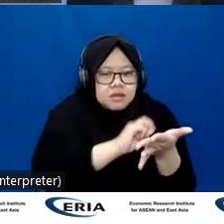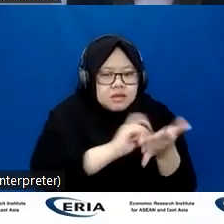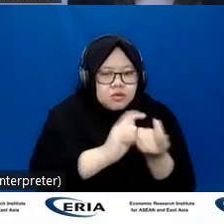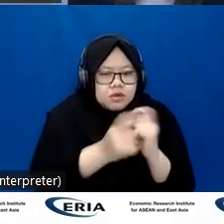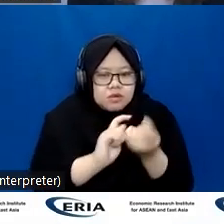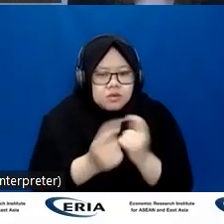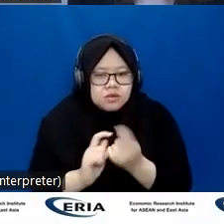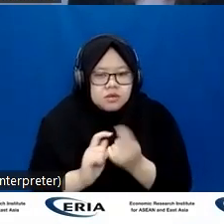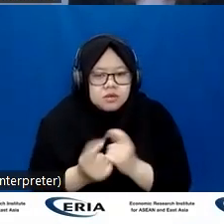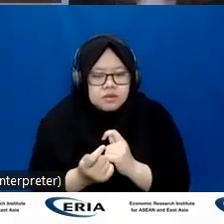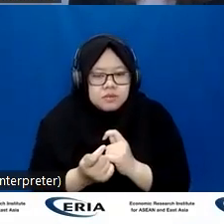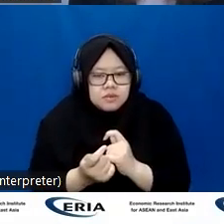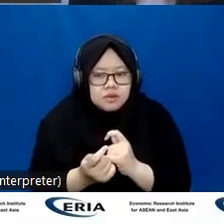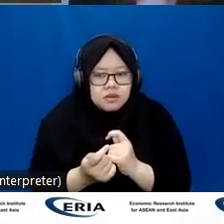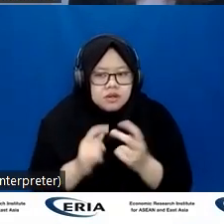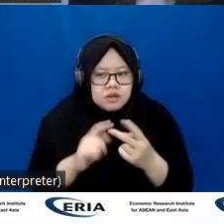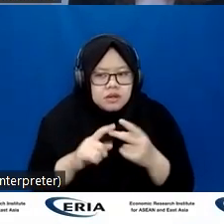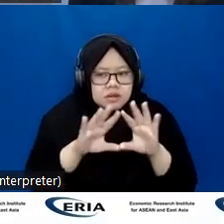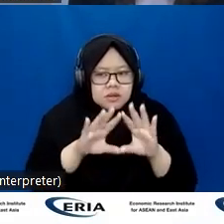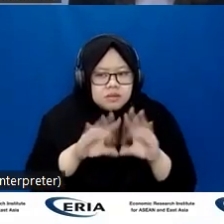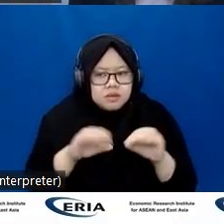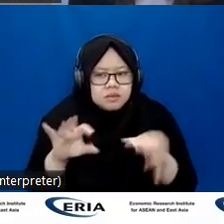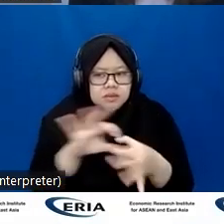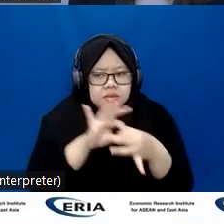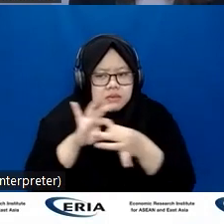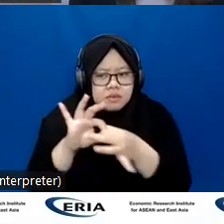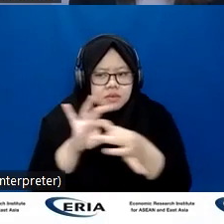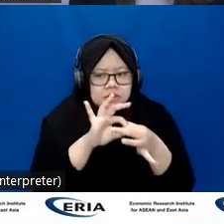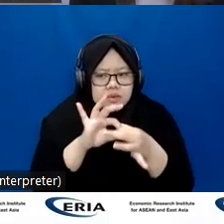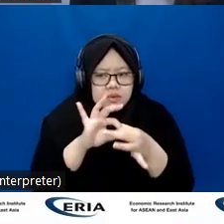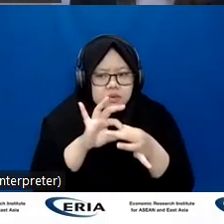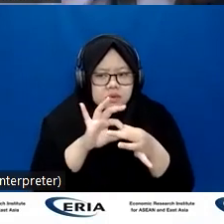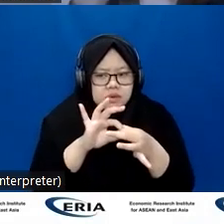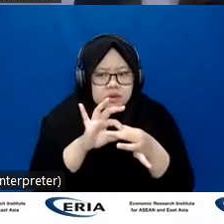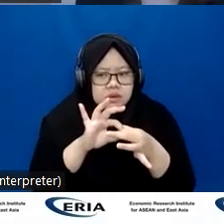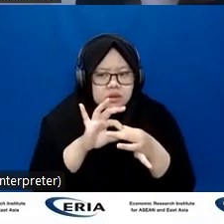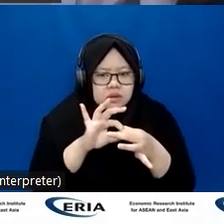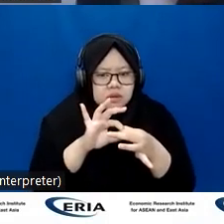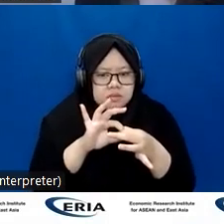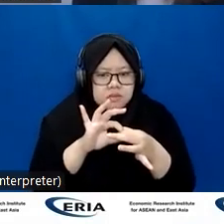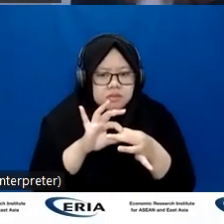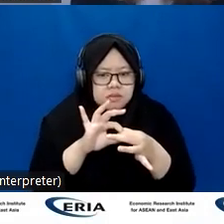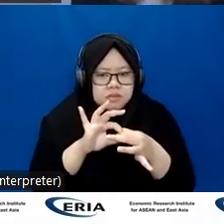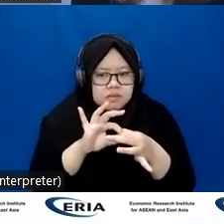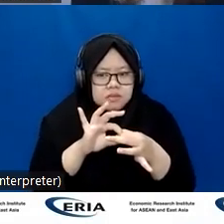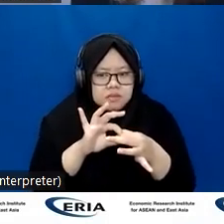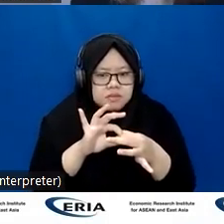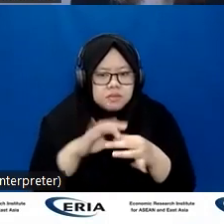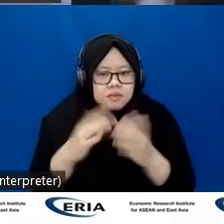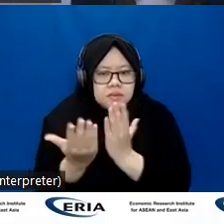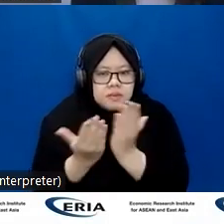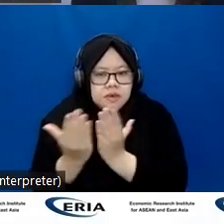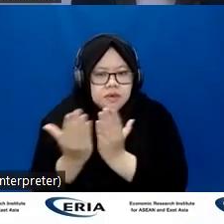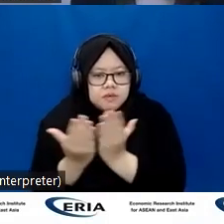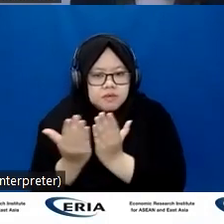And it works in collaboration and in partnership with Amazon's Mechanical Turk, which is the bigger, biggest platform for these human